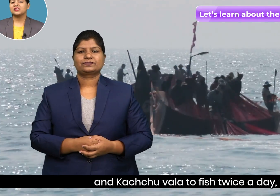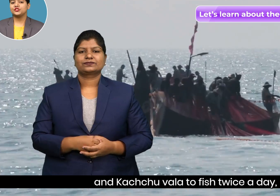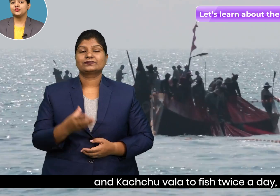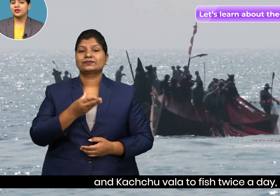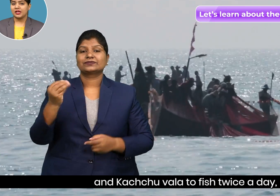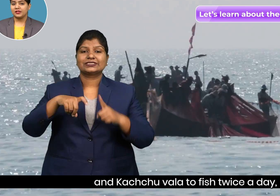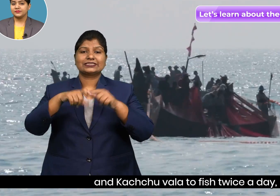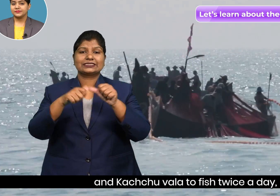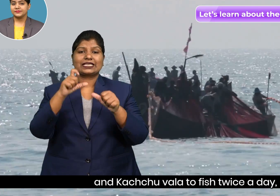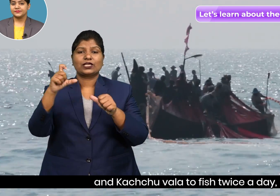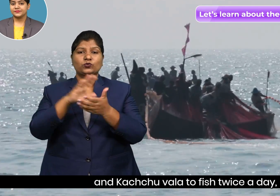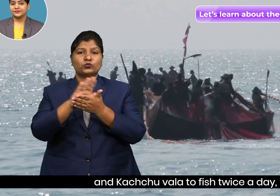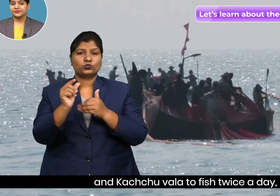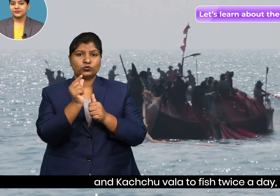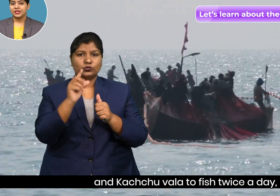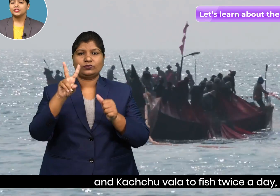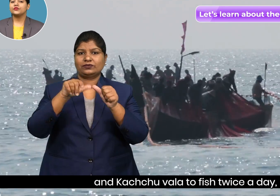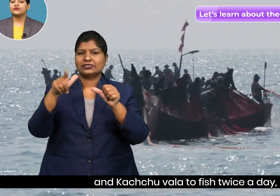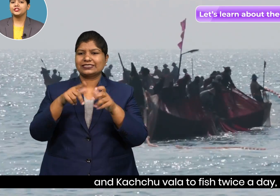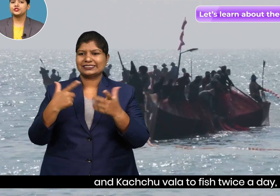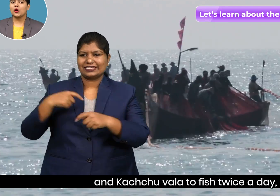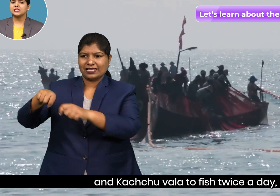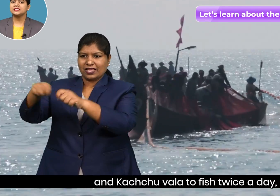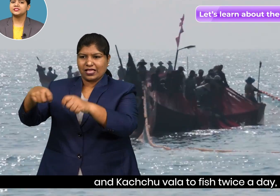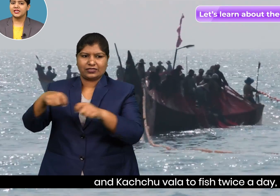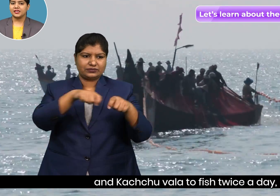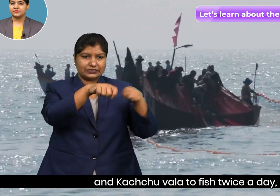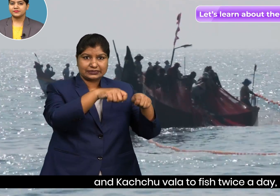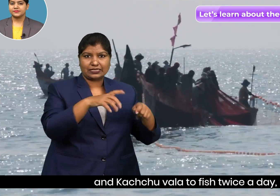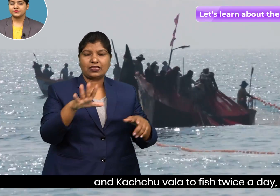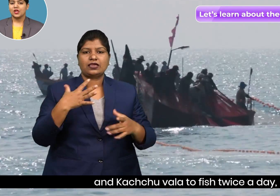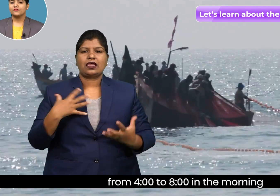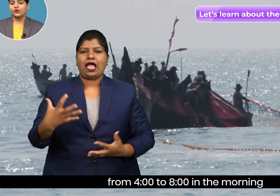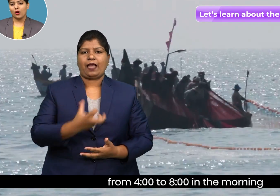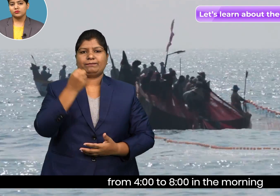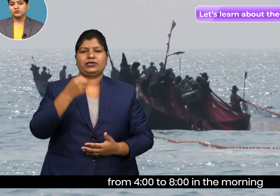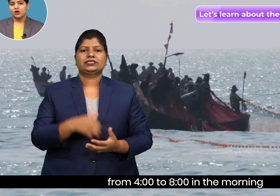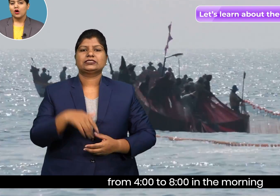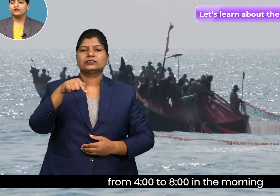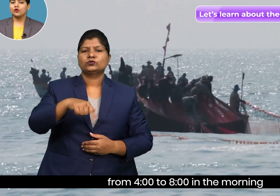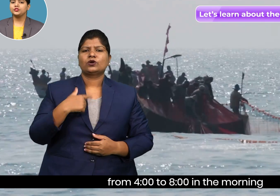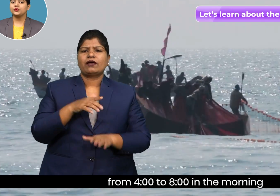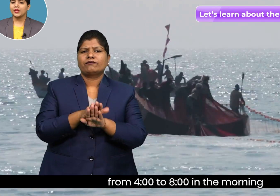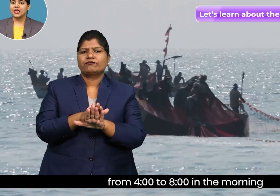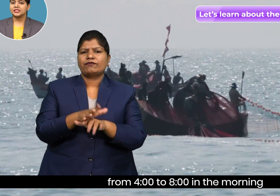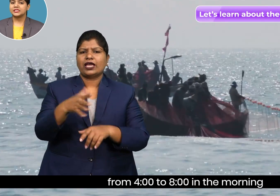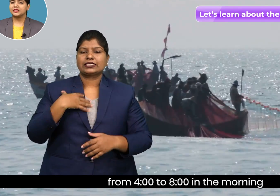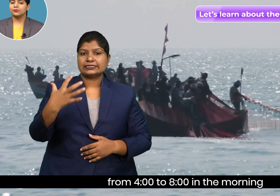kachuwala to fish twice a day from 4 to 8 in the